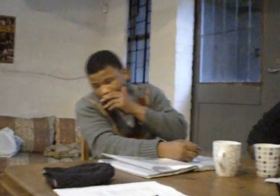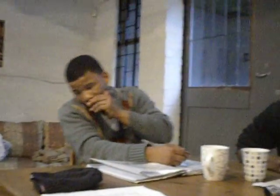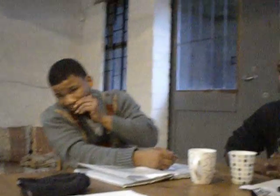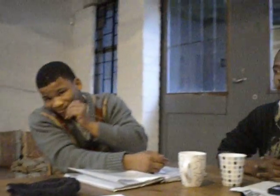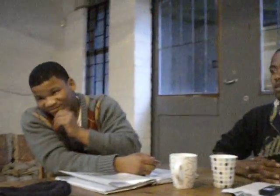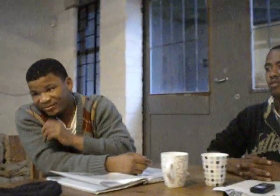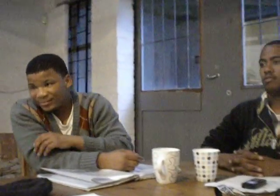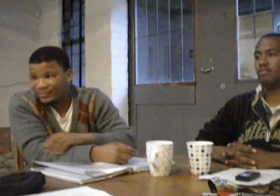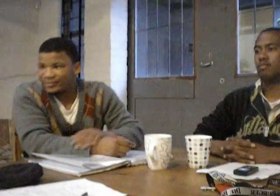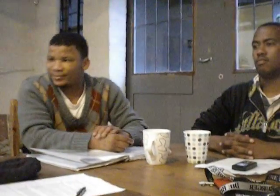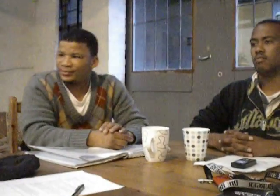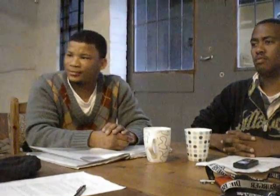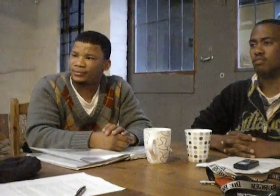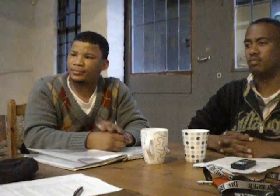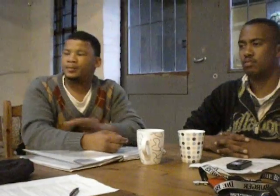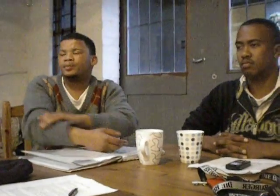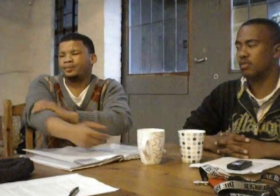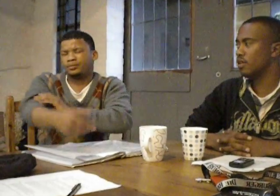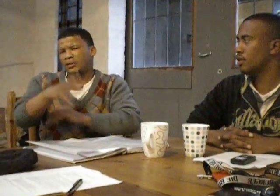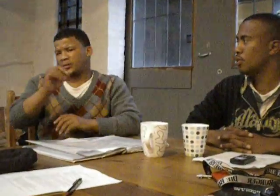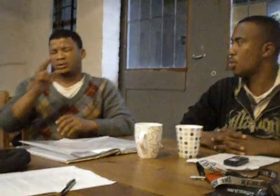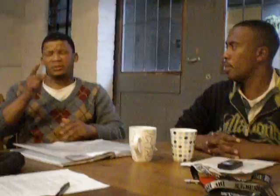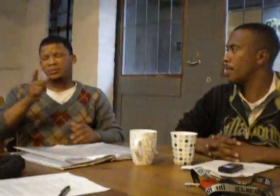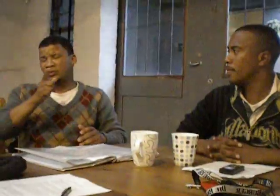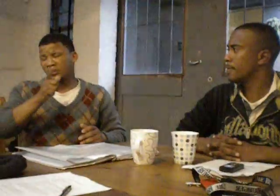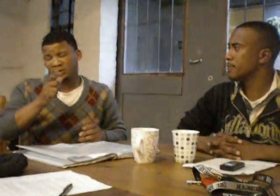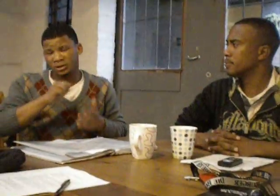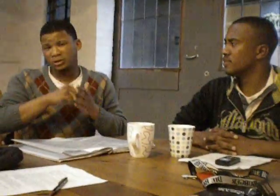What are kind of the main points I need to keep in mind?